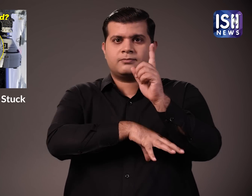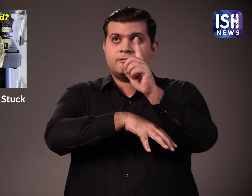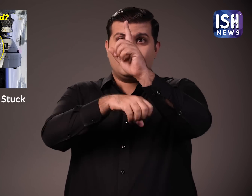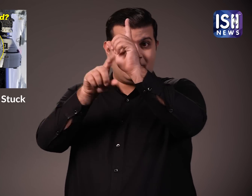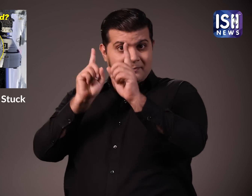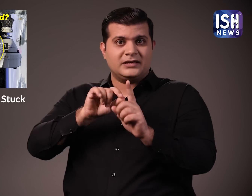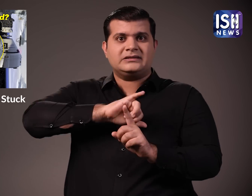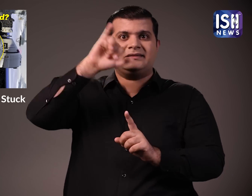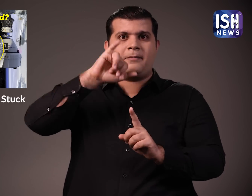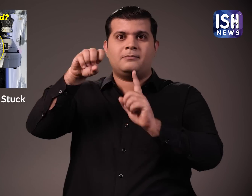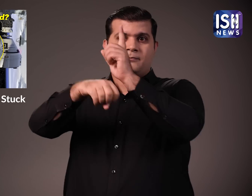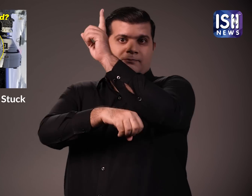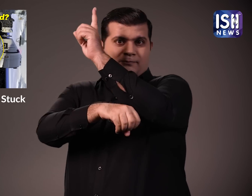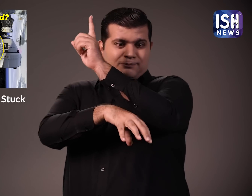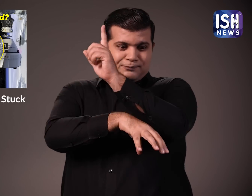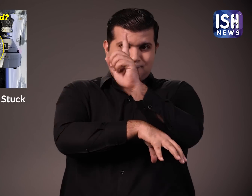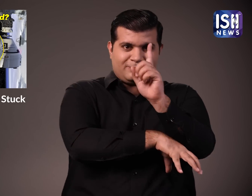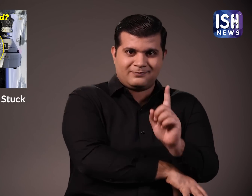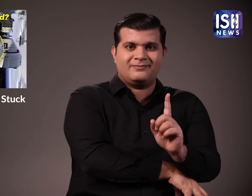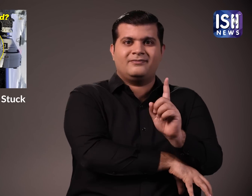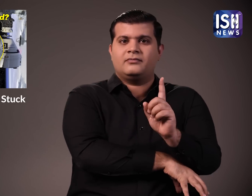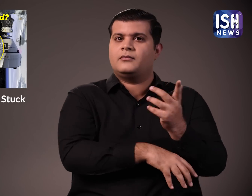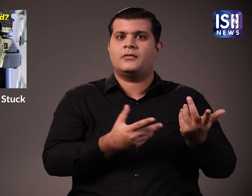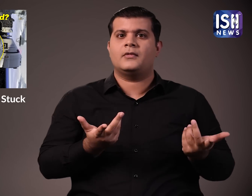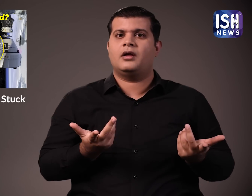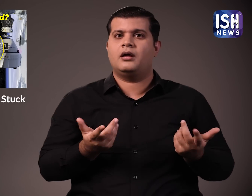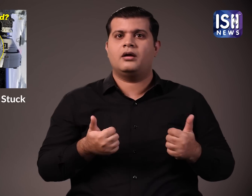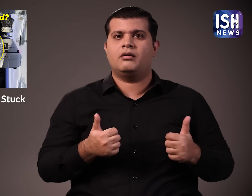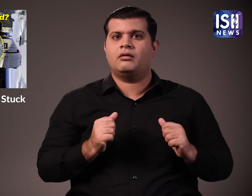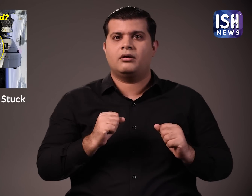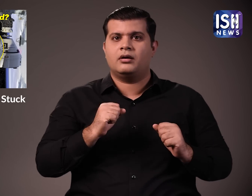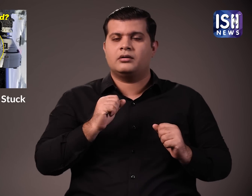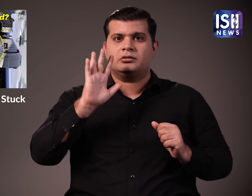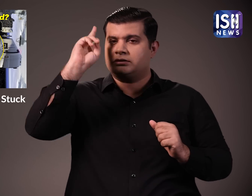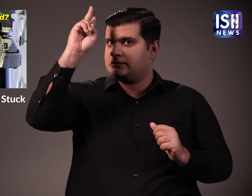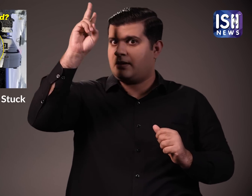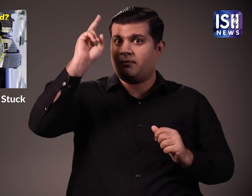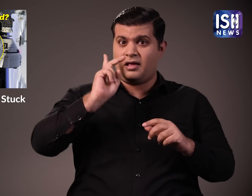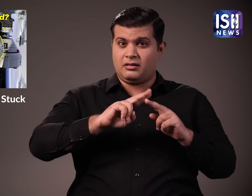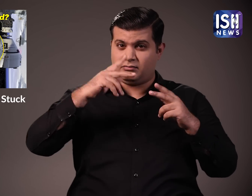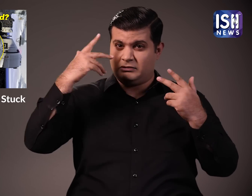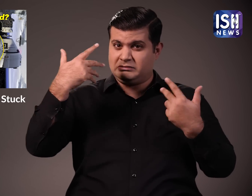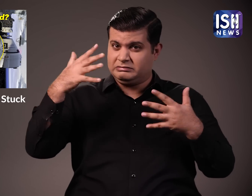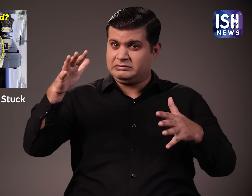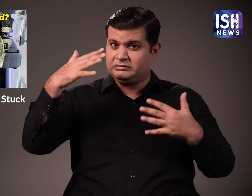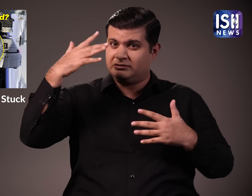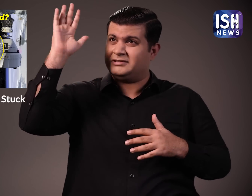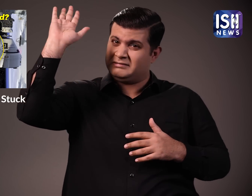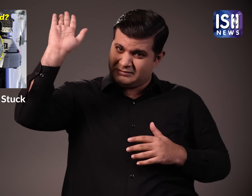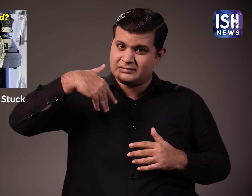technical difficulties. Once the thrusters start working and the spacecraft is launched, it is docked at the ISS.